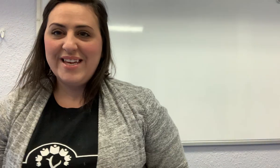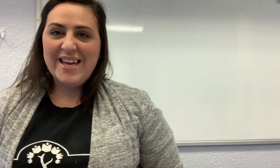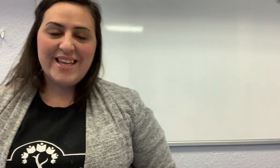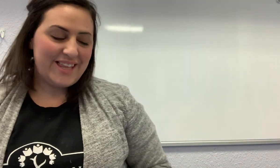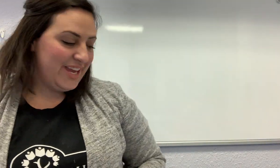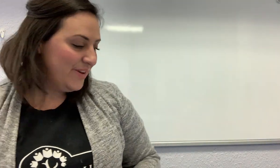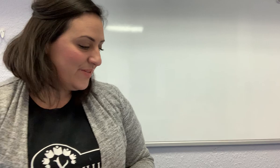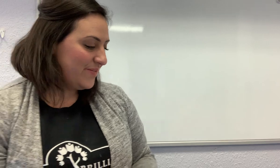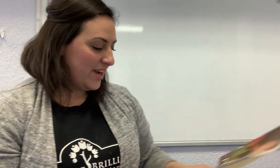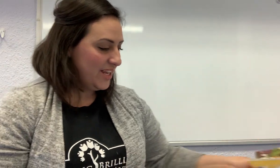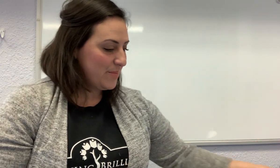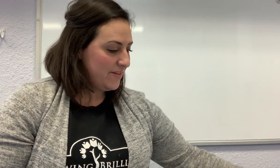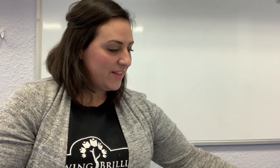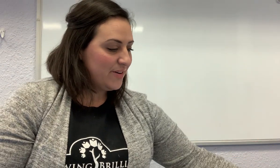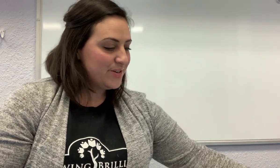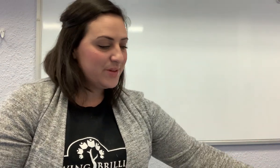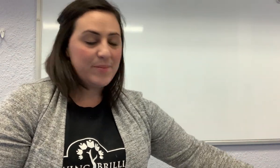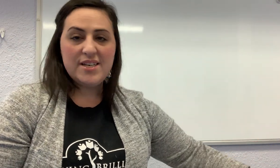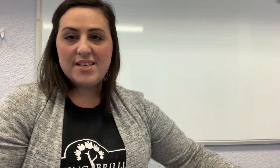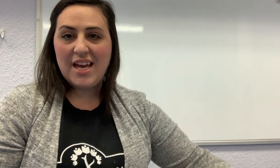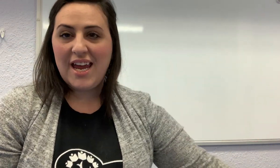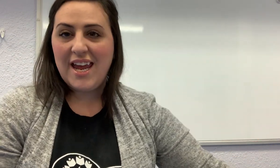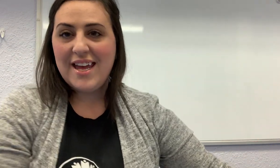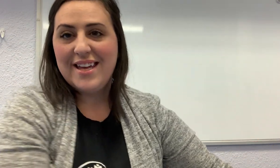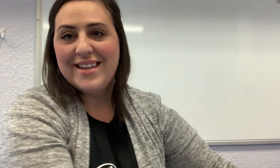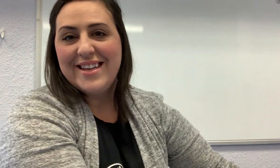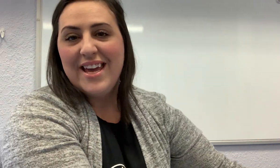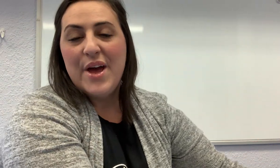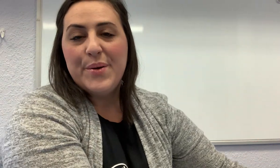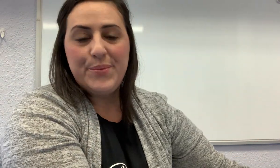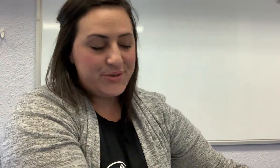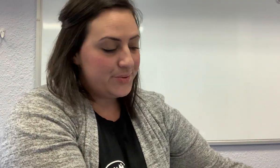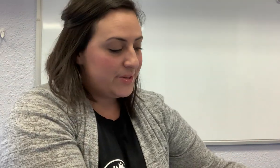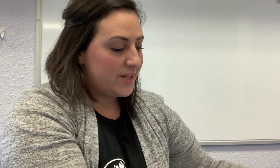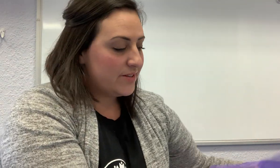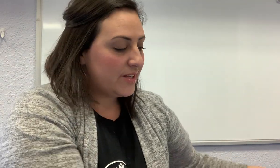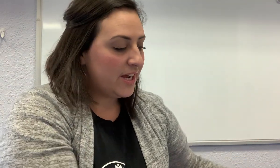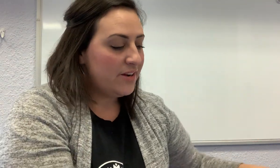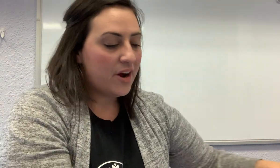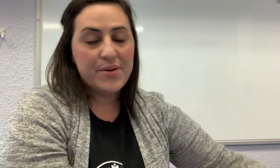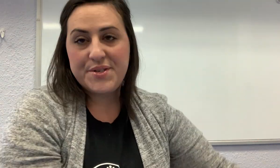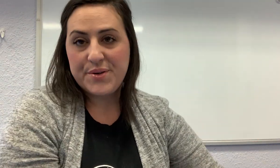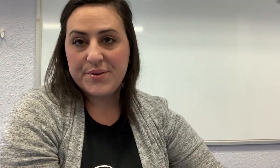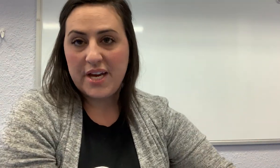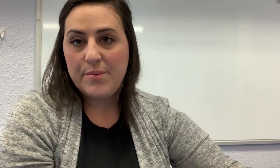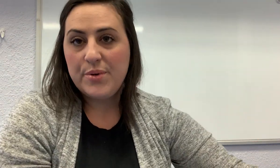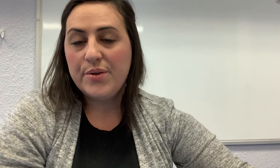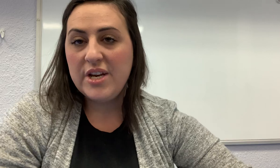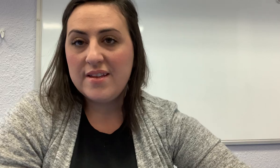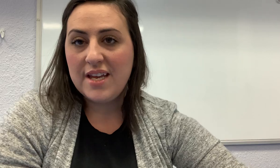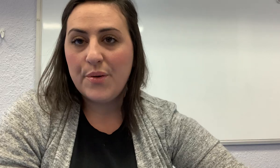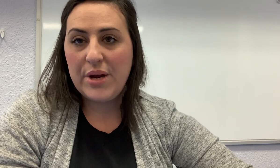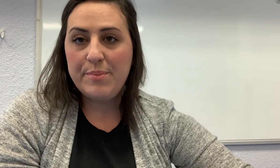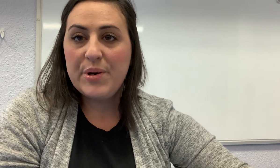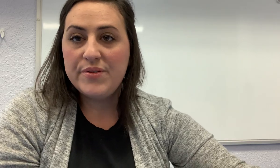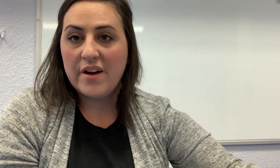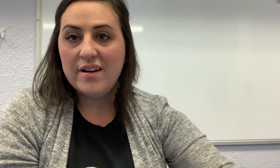Thank you for finding my flowers with me today. To end our circle time, we're going to sing a rainbow song.